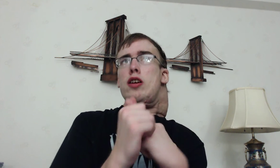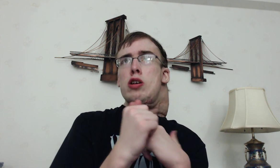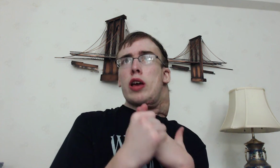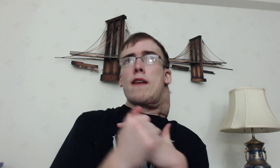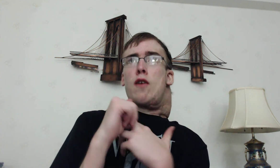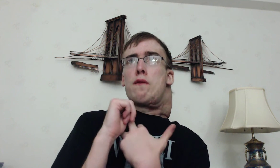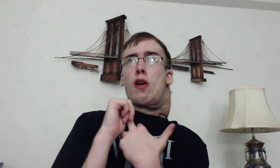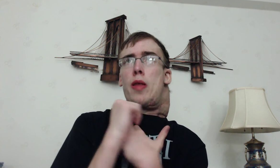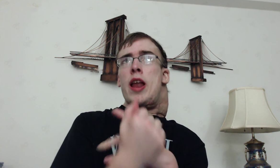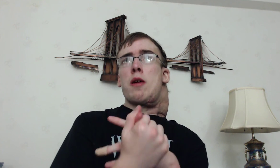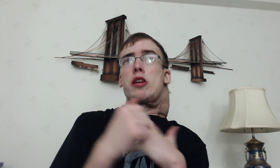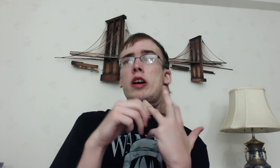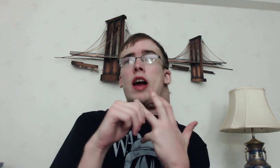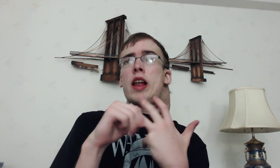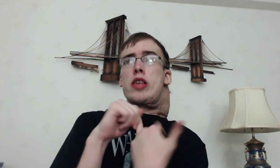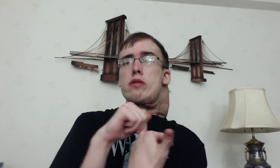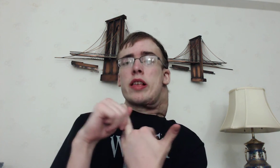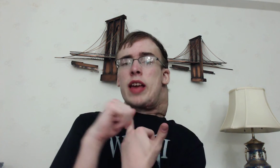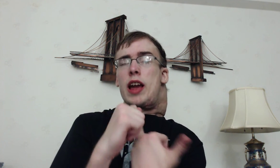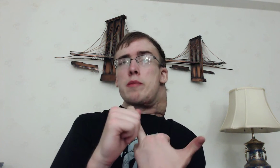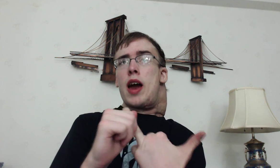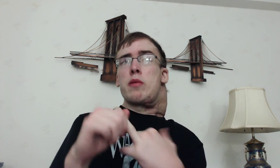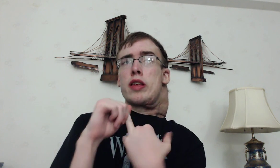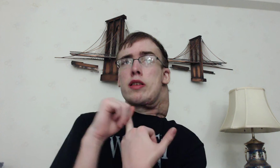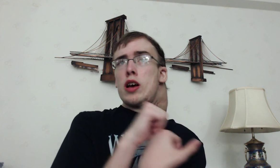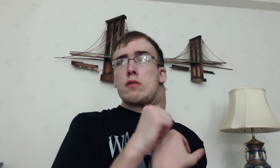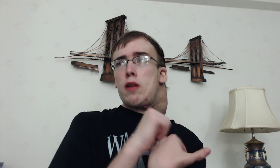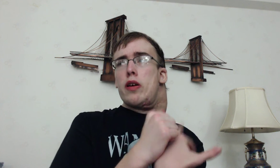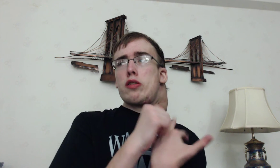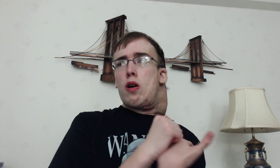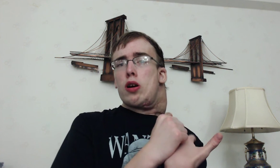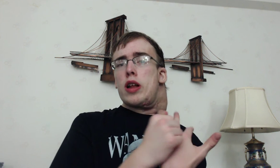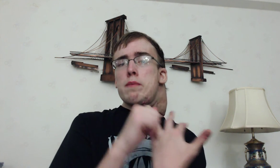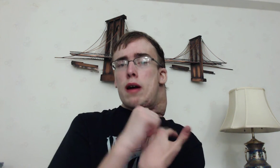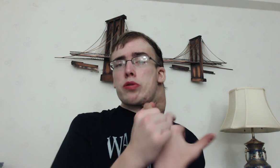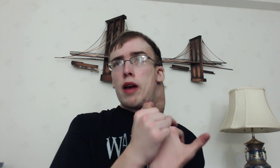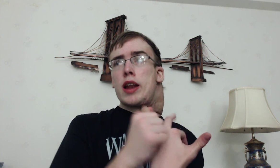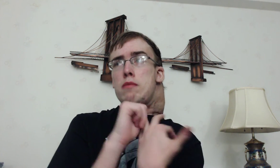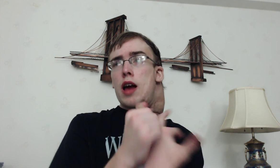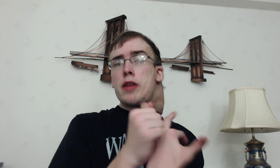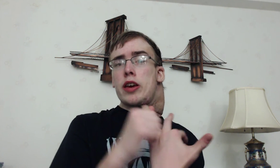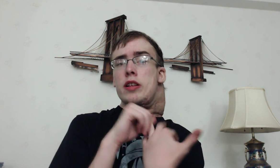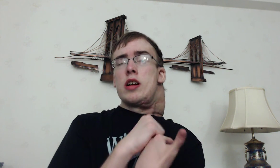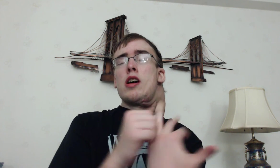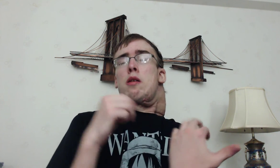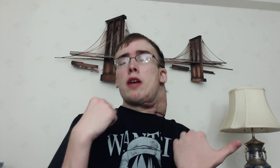using it he fought for 11 hours And then he used the Tank Man Which is probably stronger than Bounce Man in my opinion But